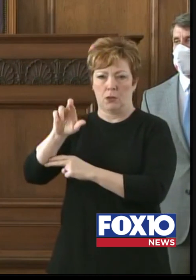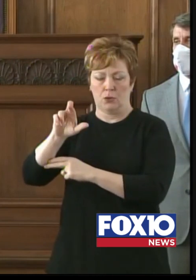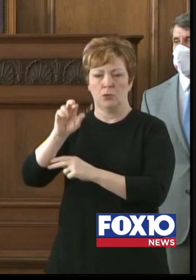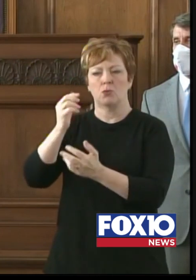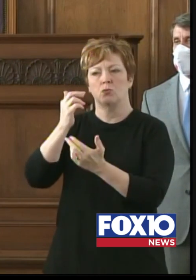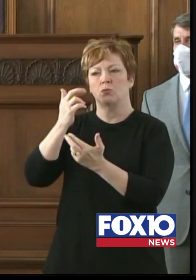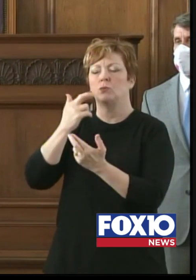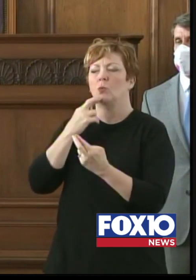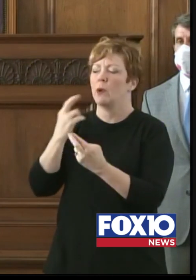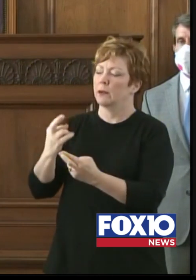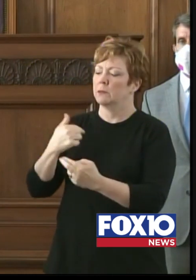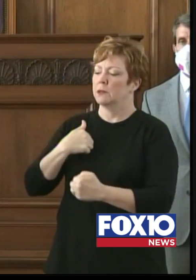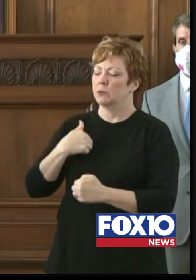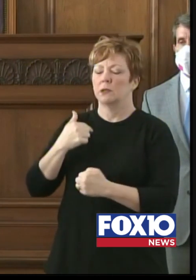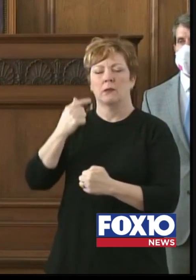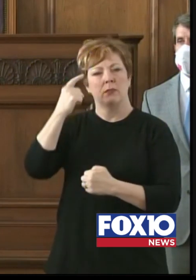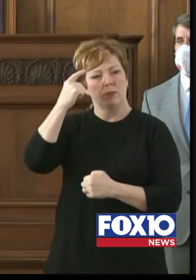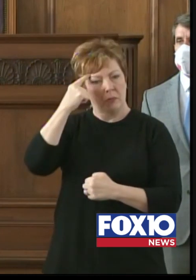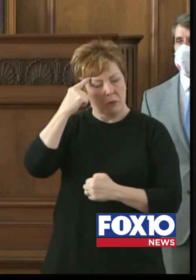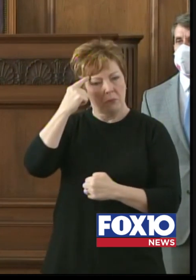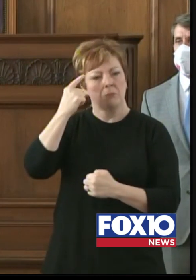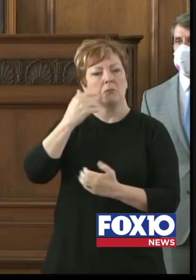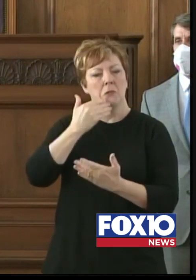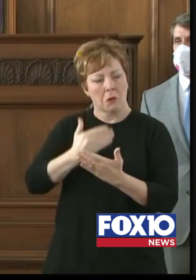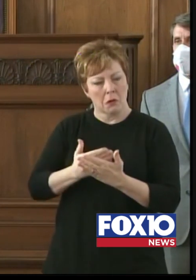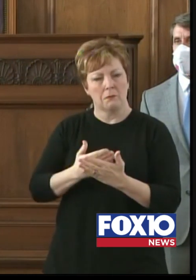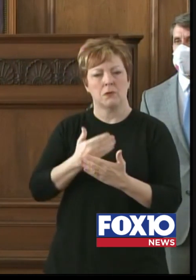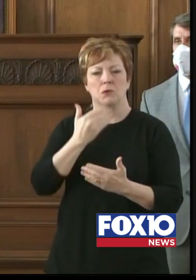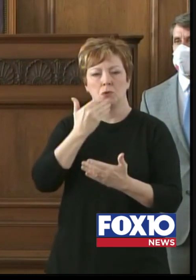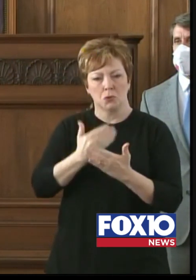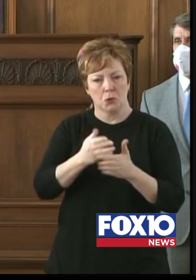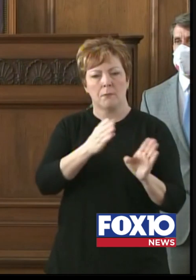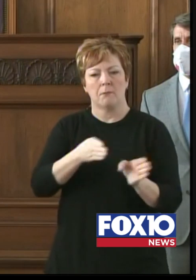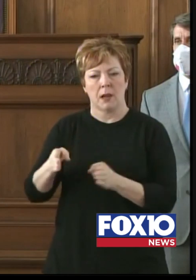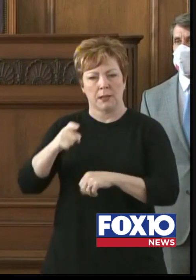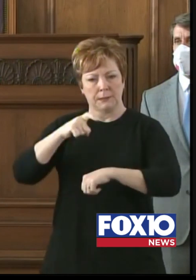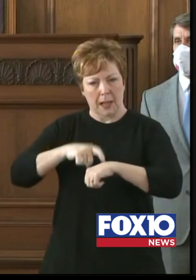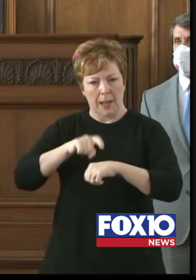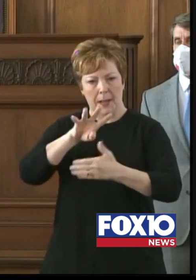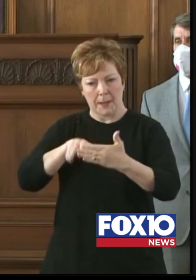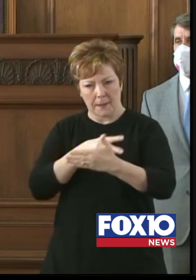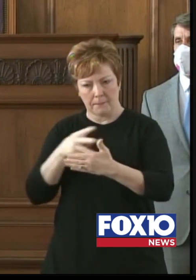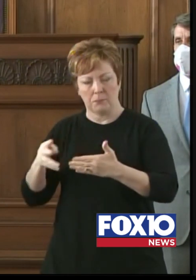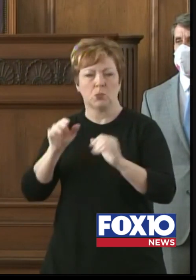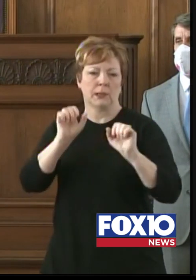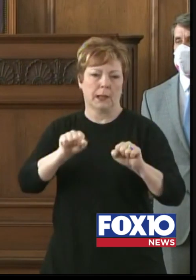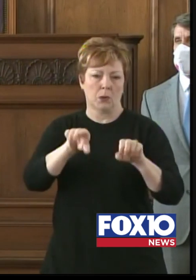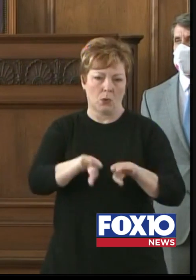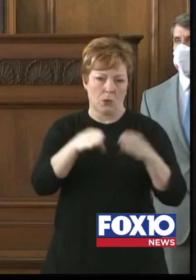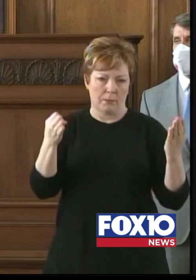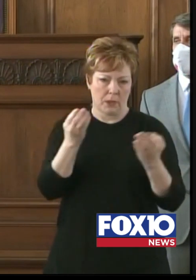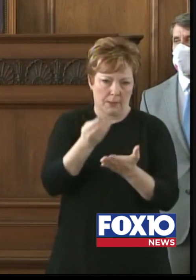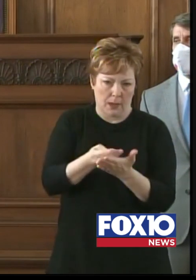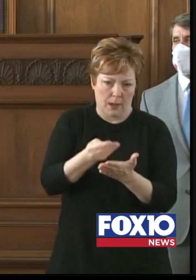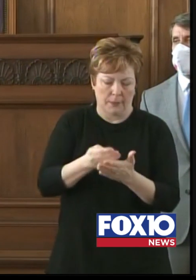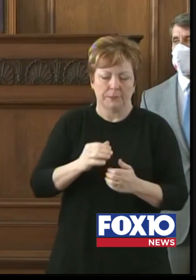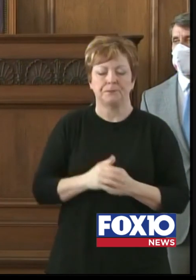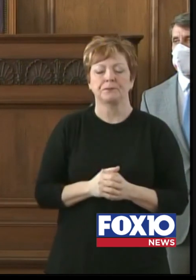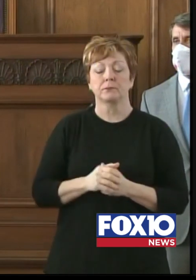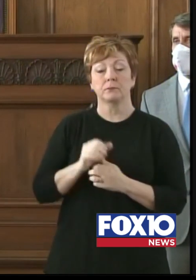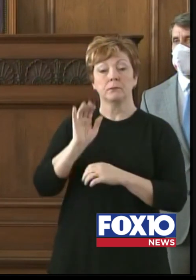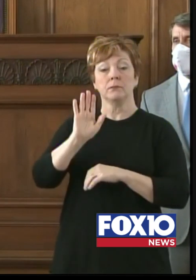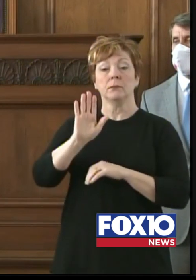well-planned timetable on how we can open our economy back up. On April